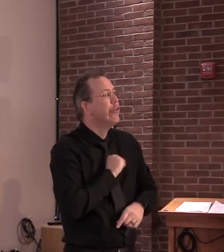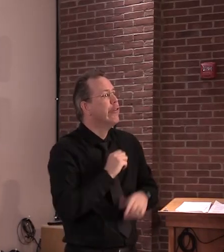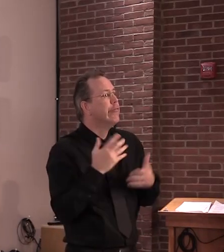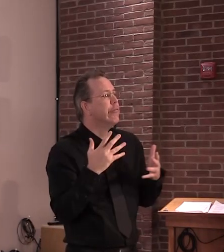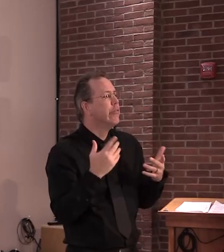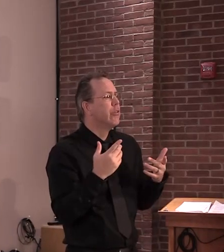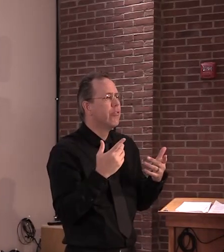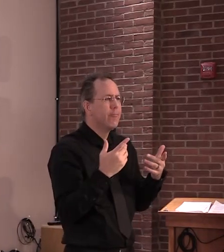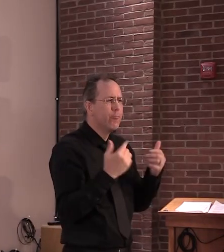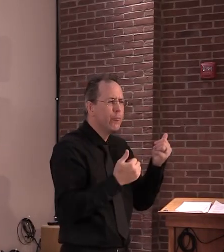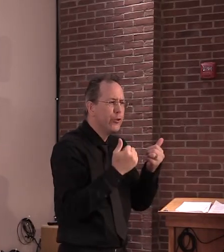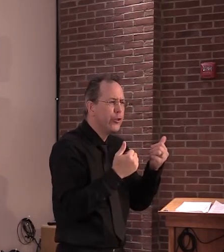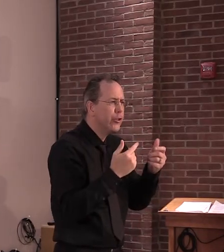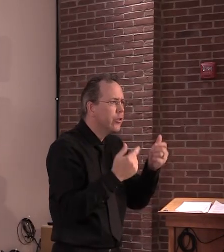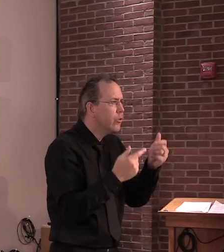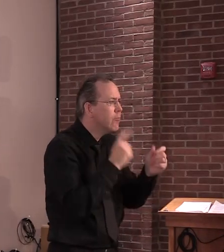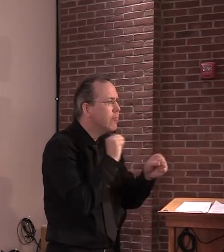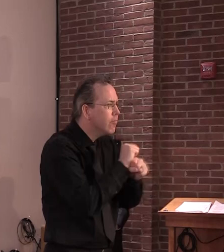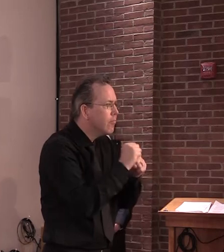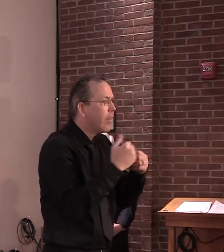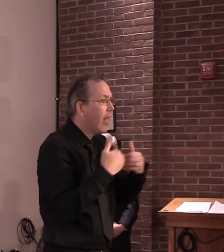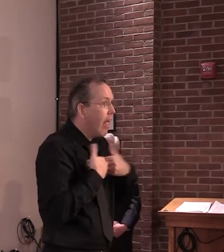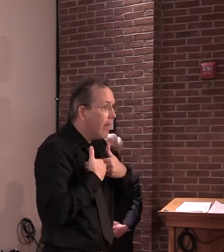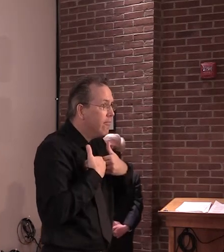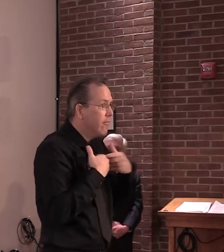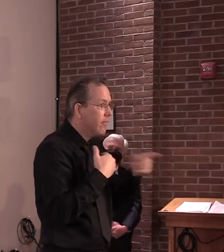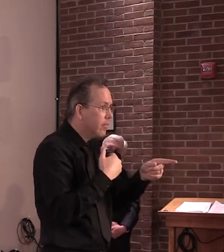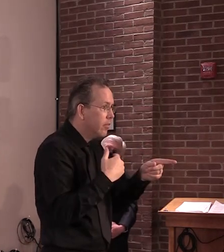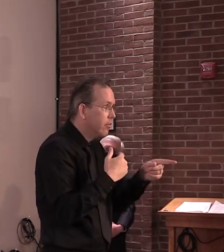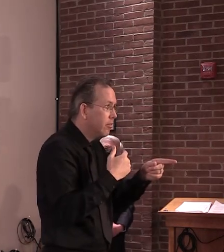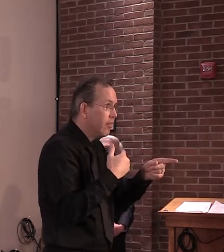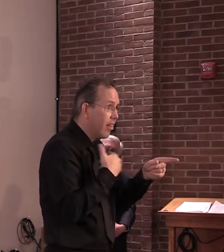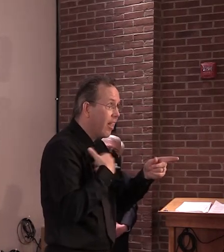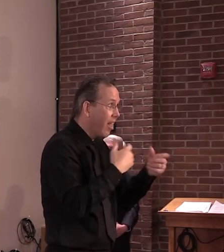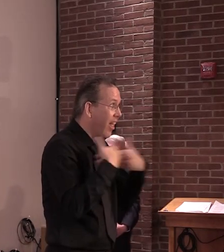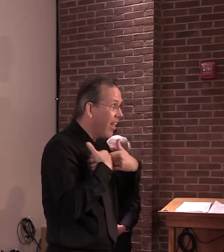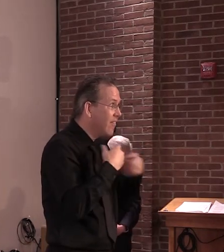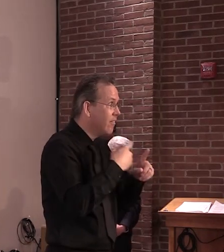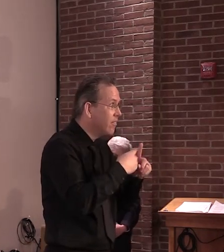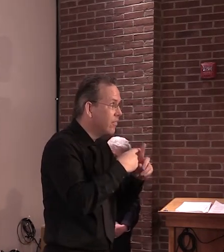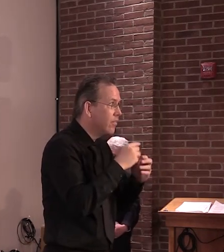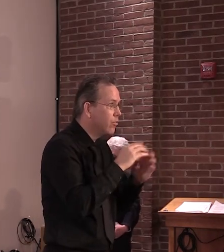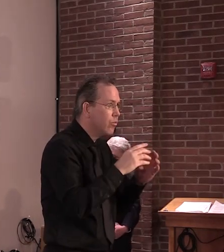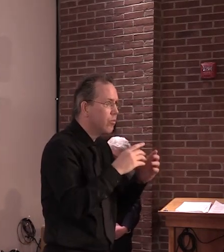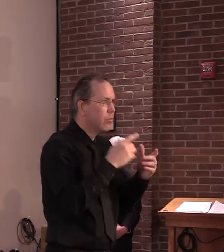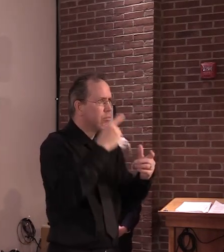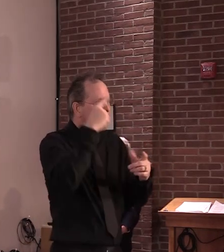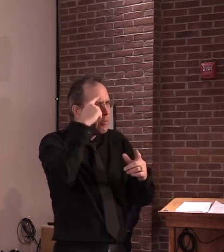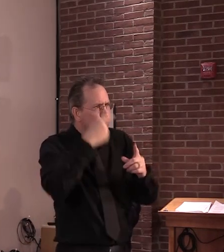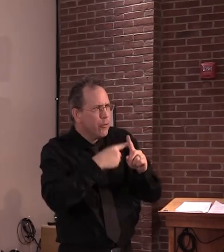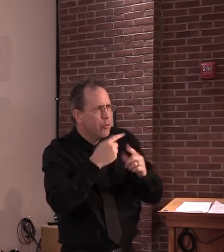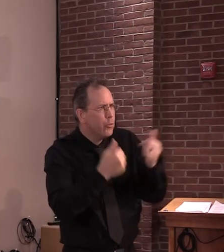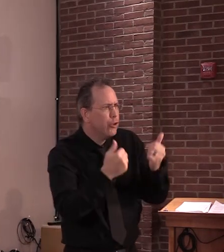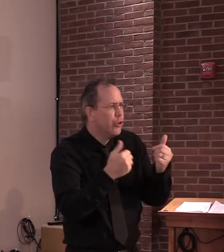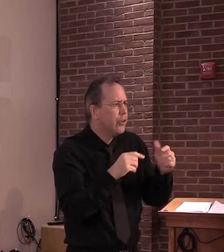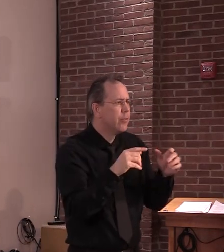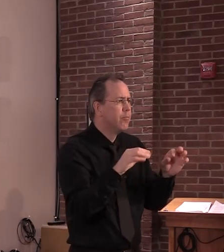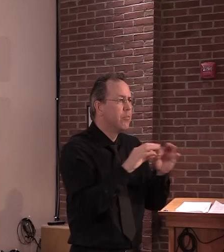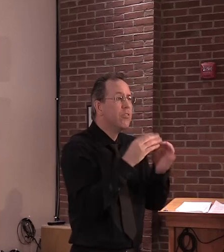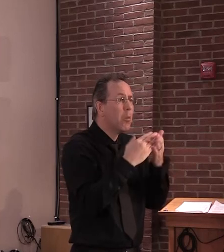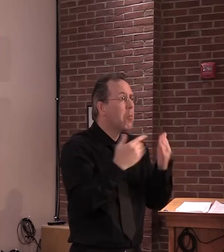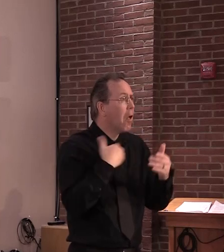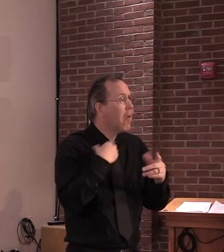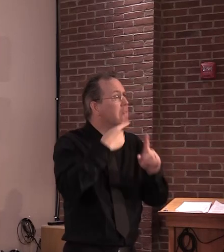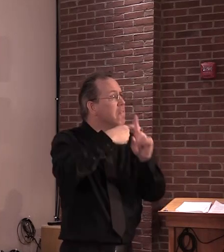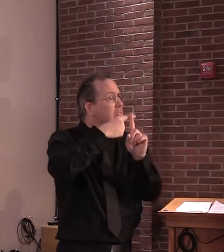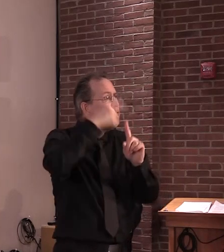than we anticipated, which has big implications, of course, if everything that you're doing at a work site hinges on a person